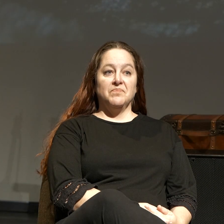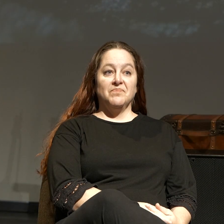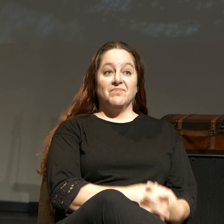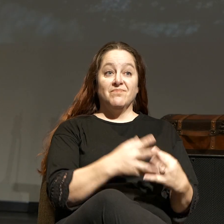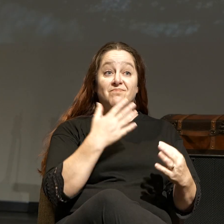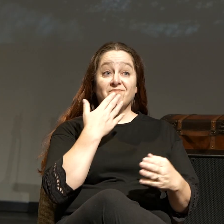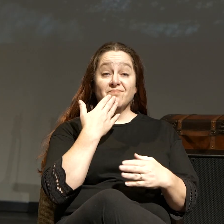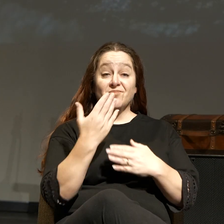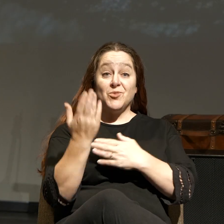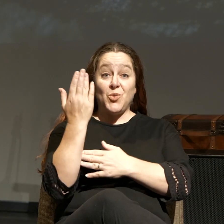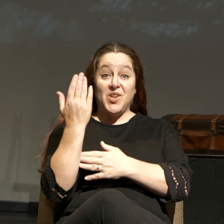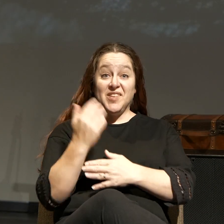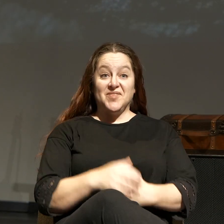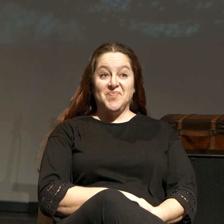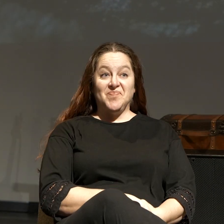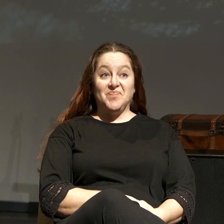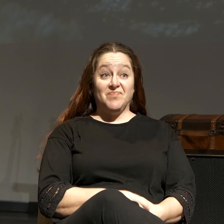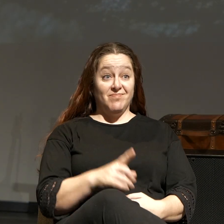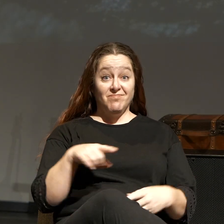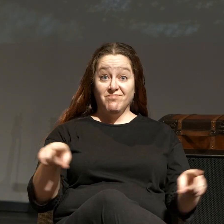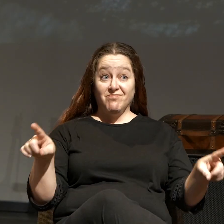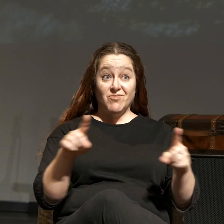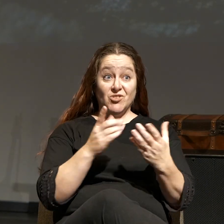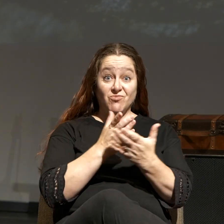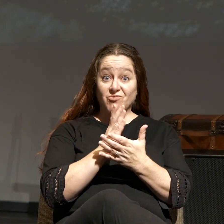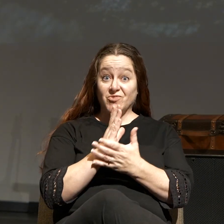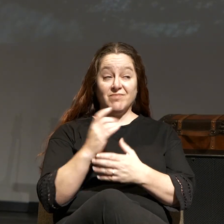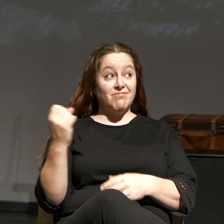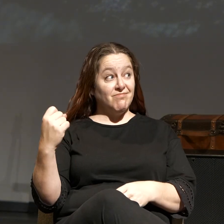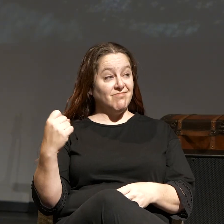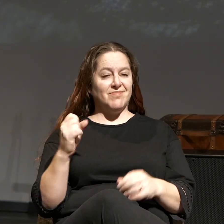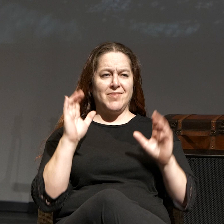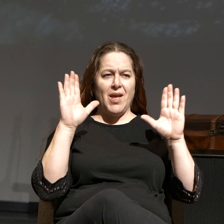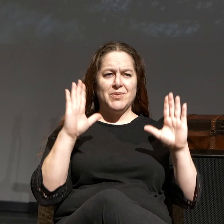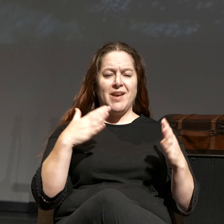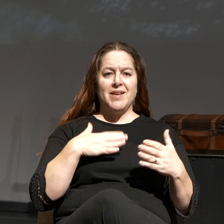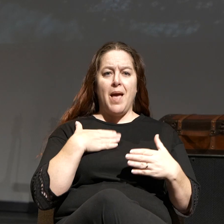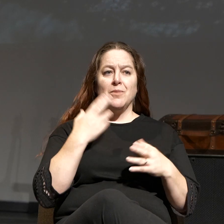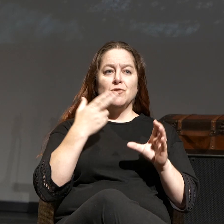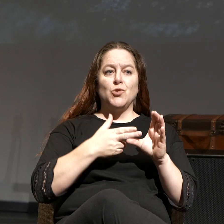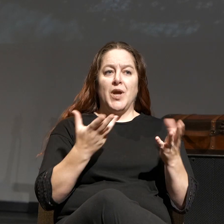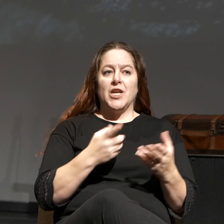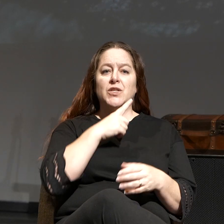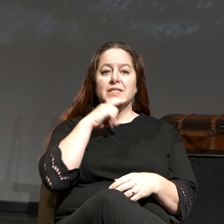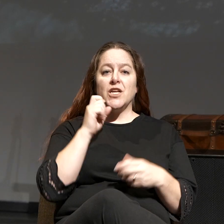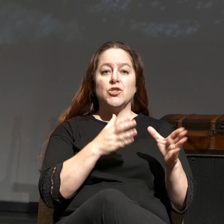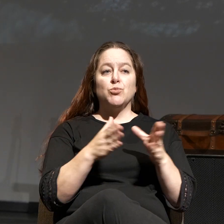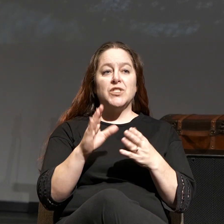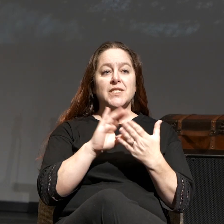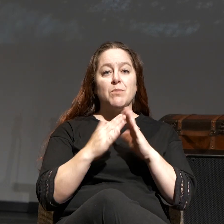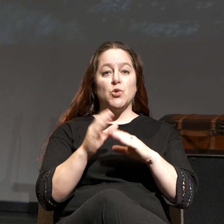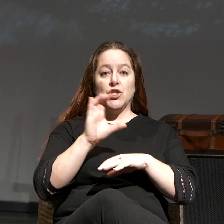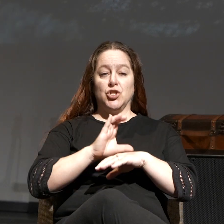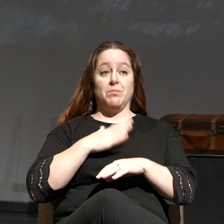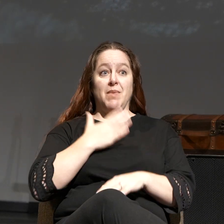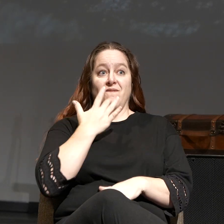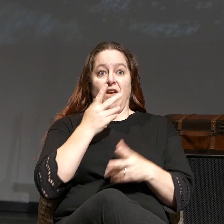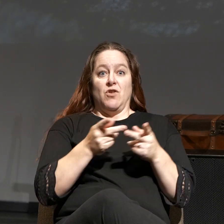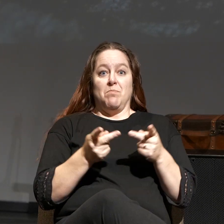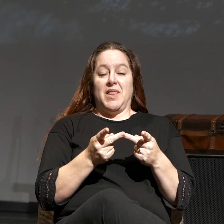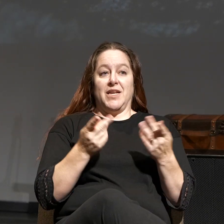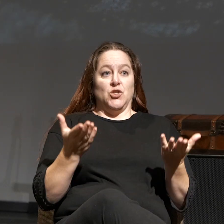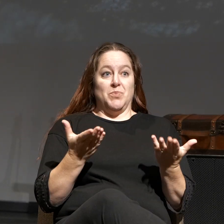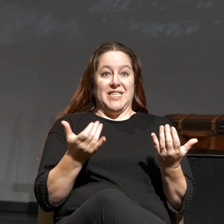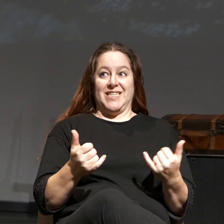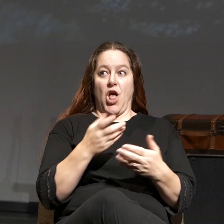Good morning. You guys doing well? Outstanding. Good to have you with us. Welcome to Desperate Breast Community Church, my favorite place to be on